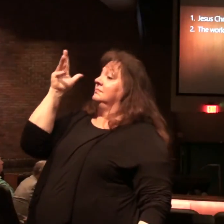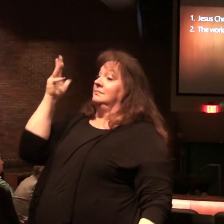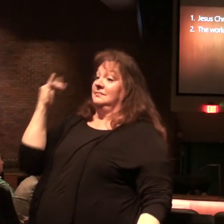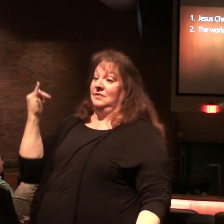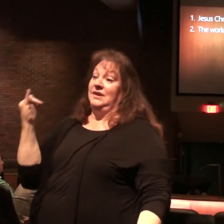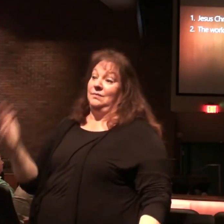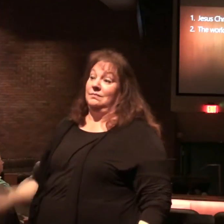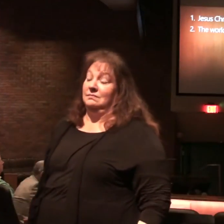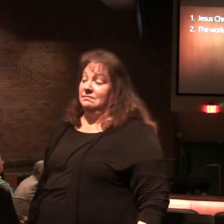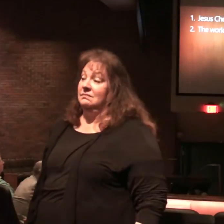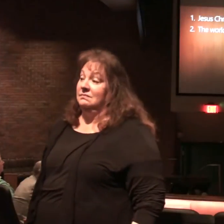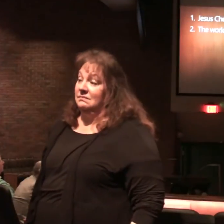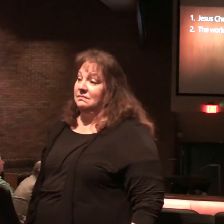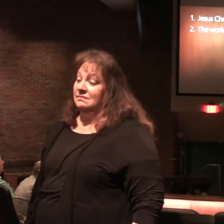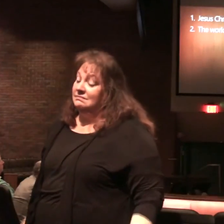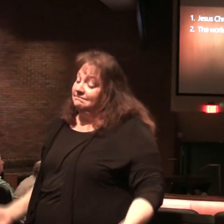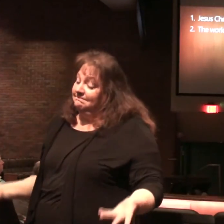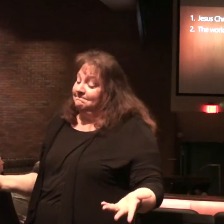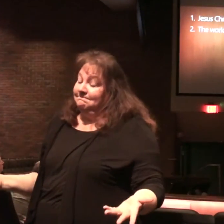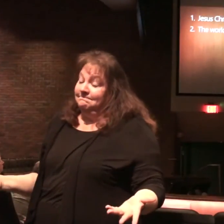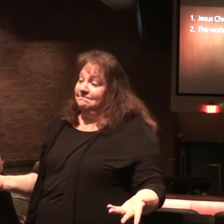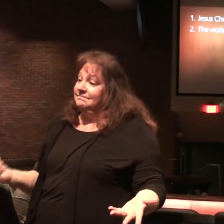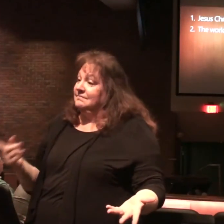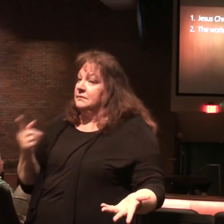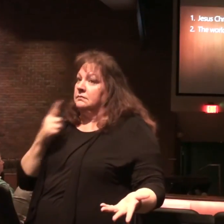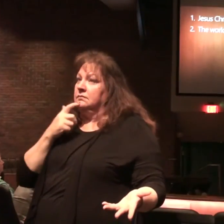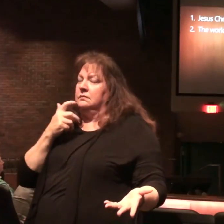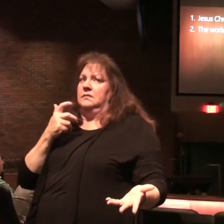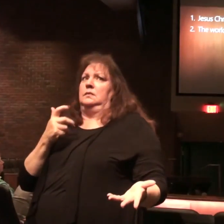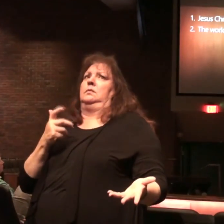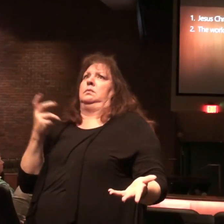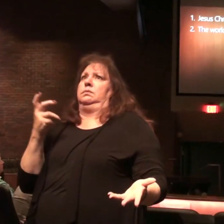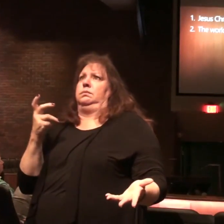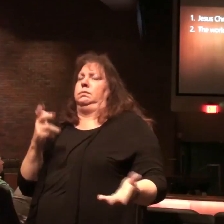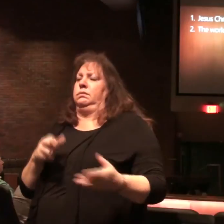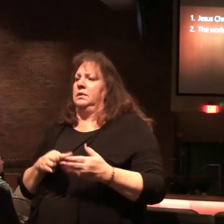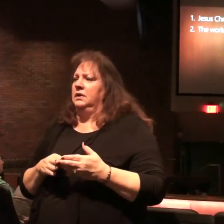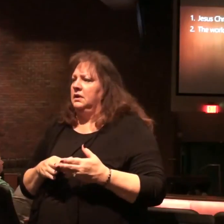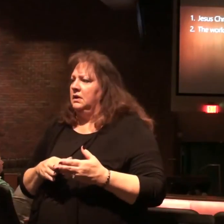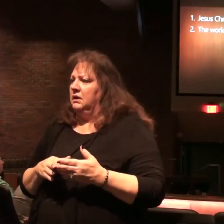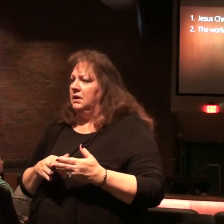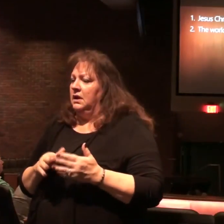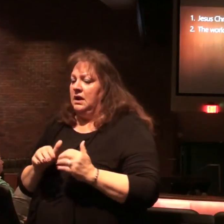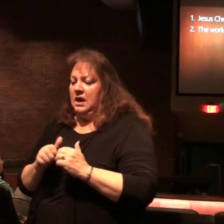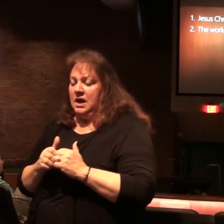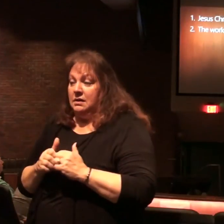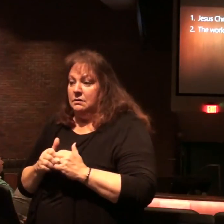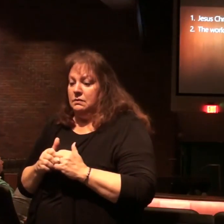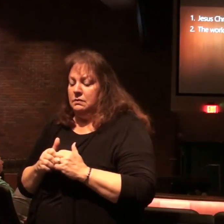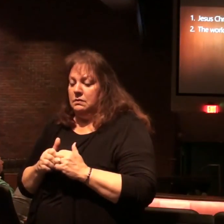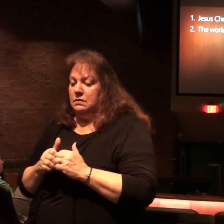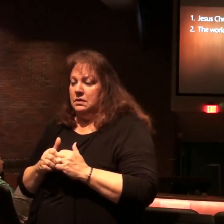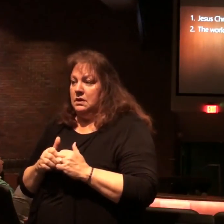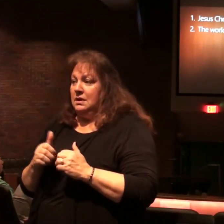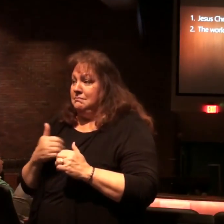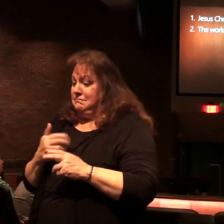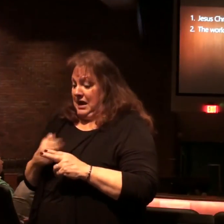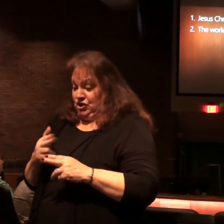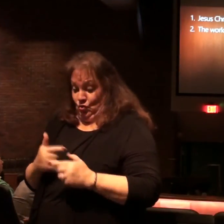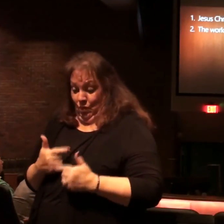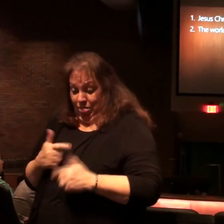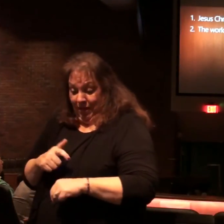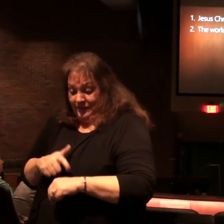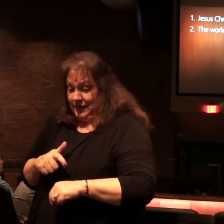guff I mean it's remarkable how in my short